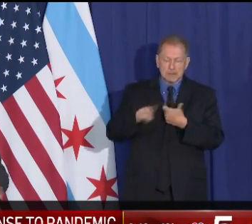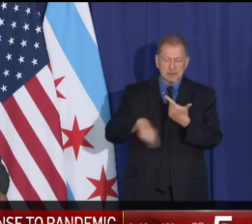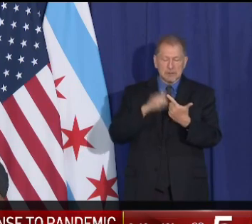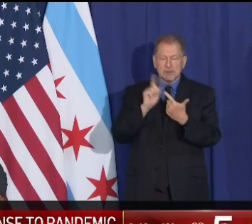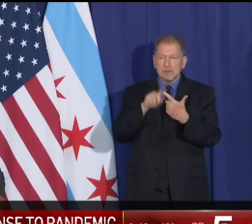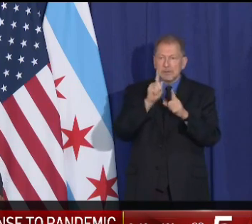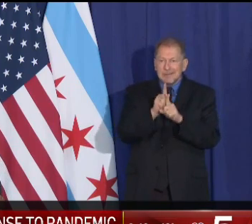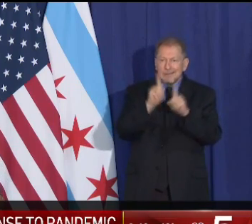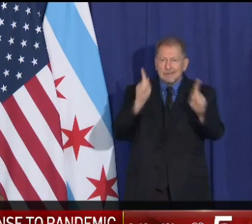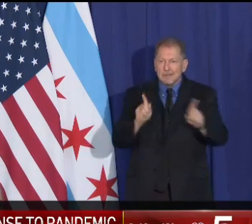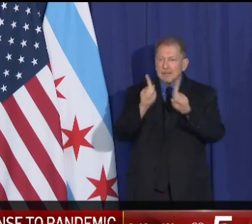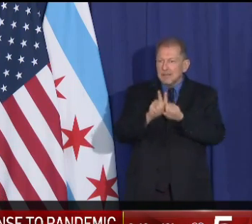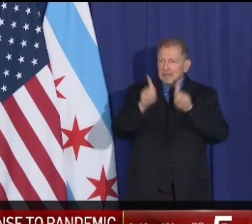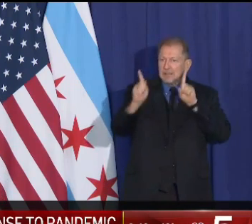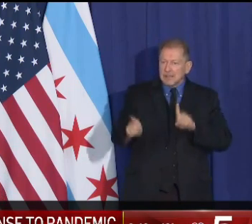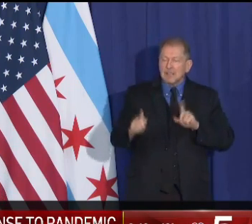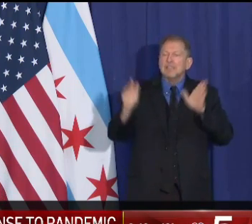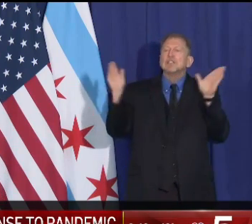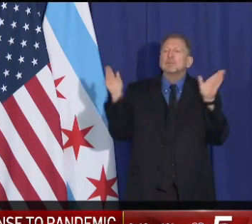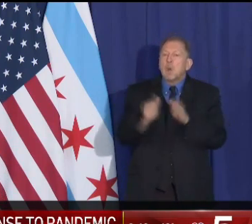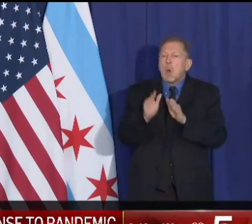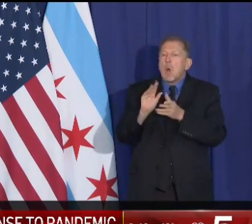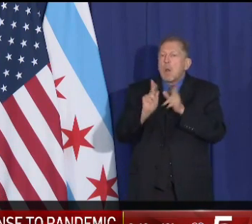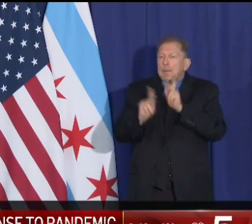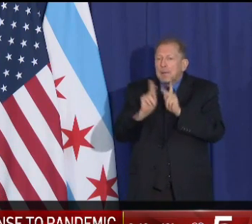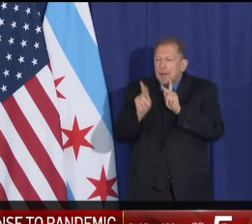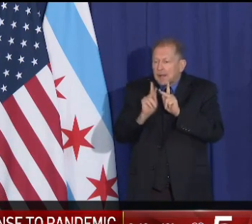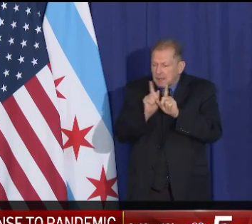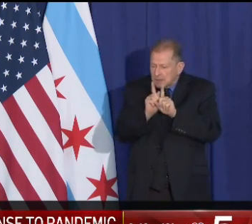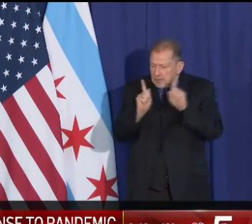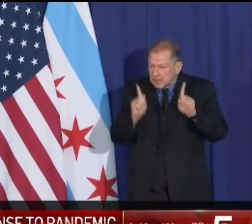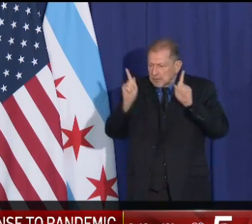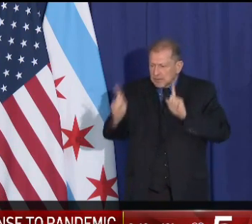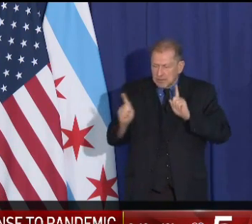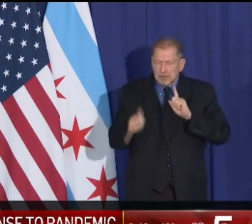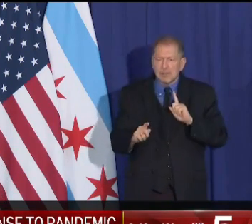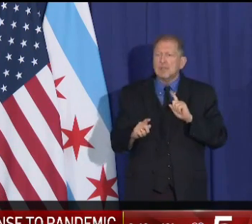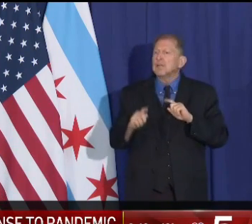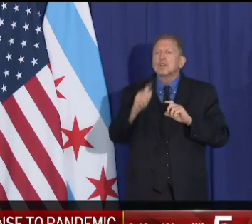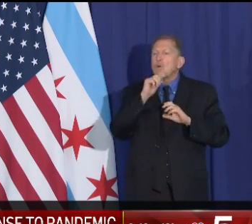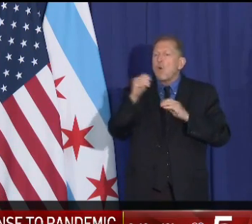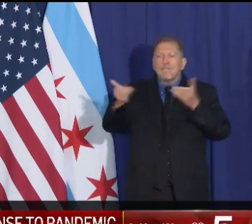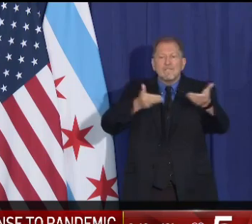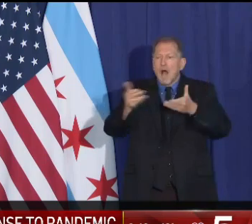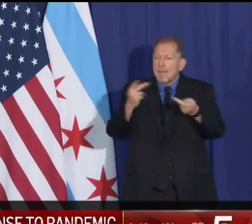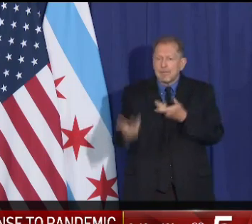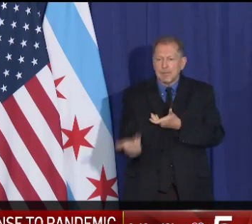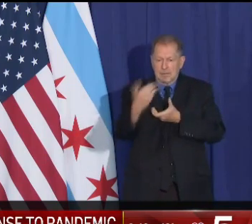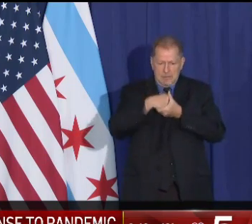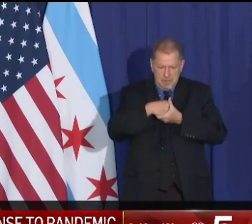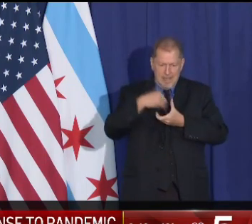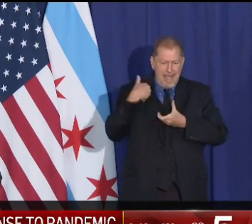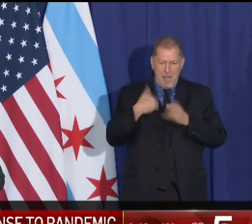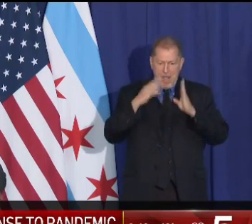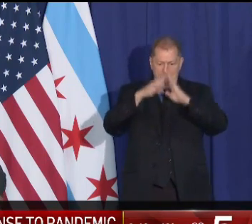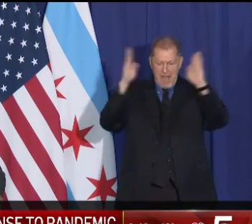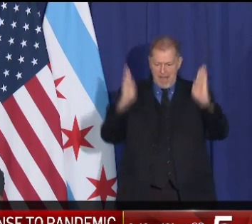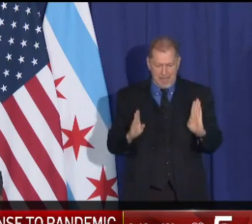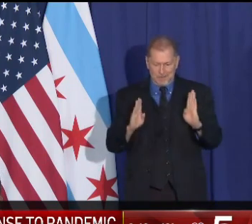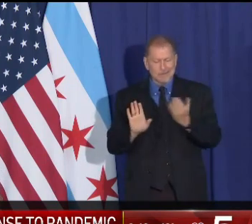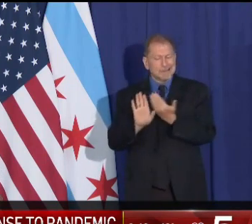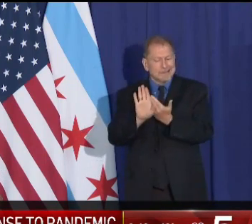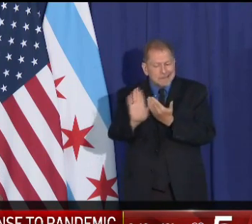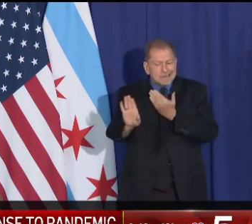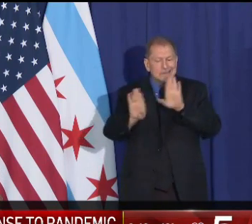of your gatherings. Limit, if not eliminate, bringing other people outside of your bubble into your